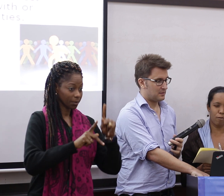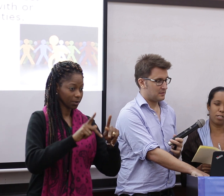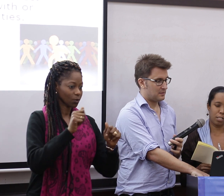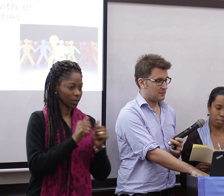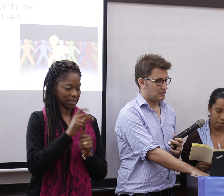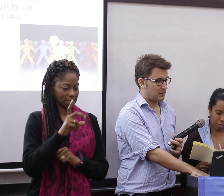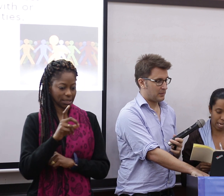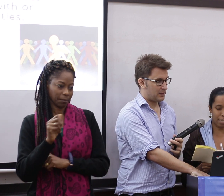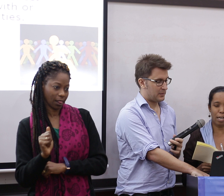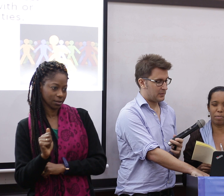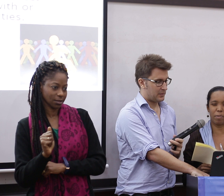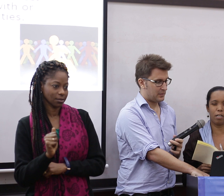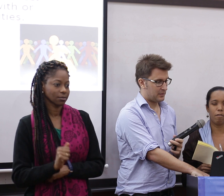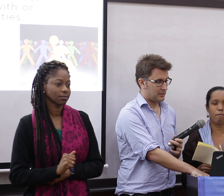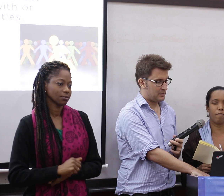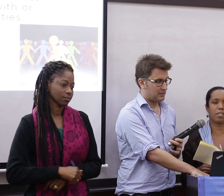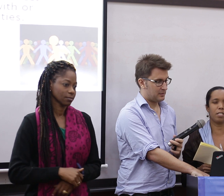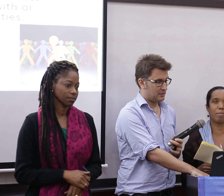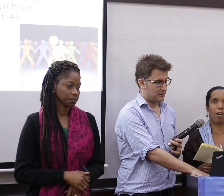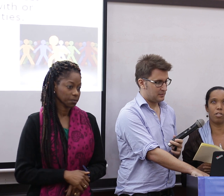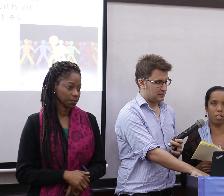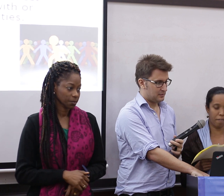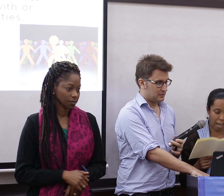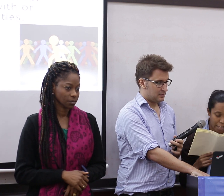course, the acceptable terminology for that.